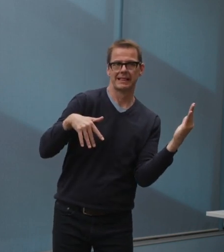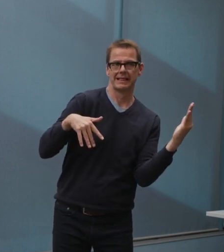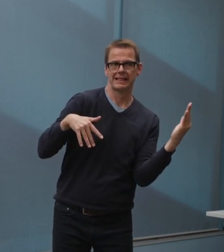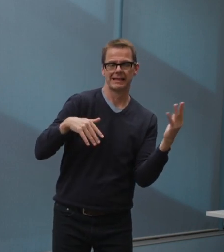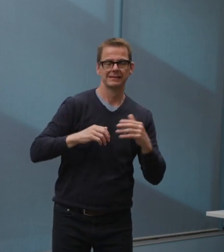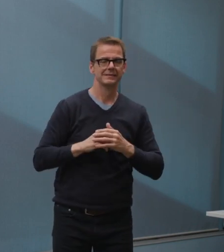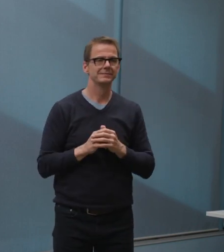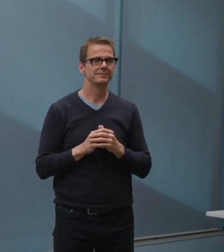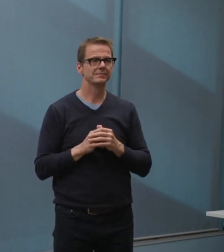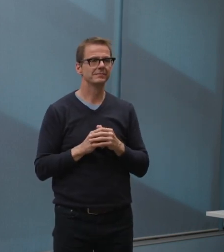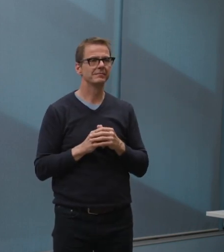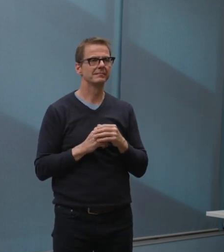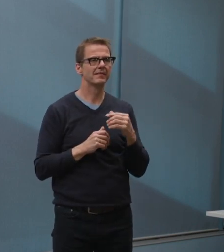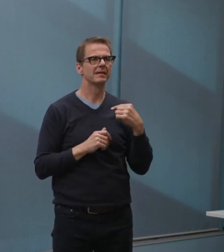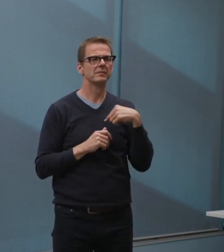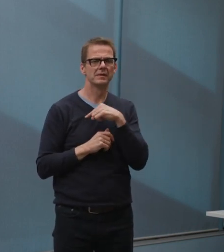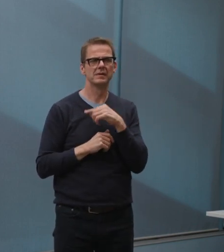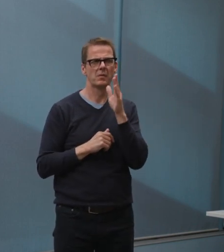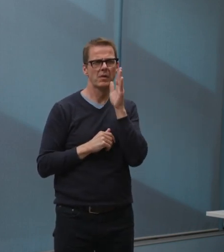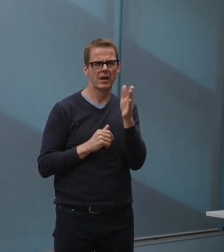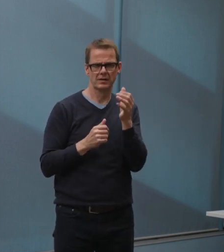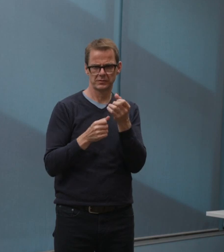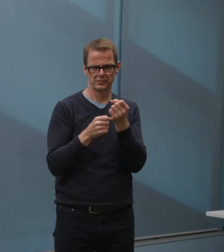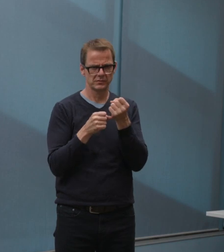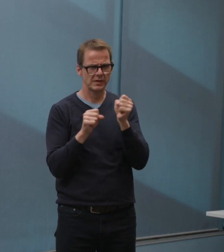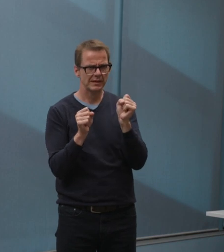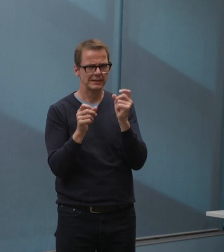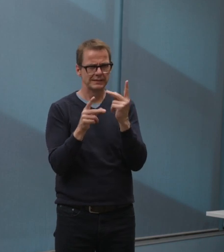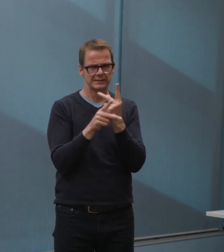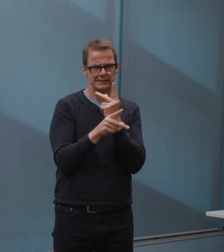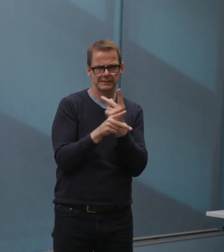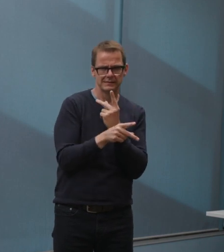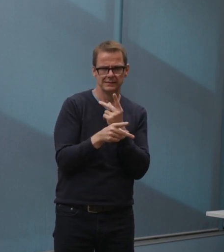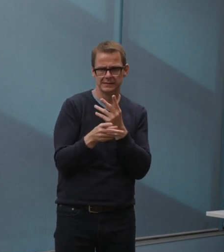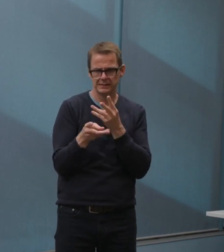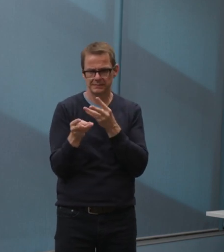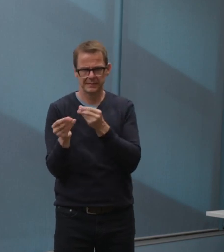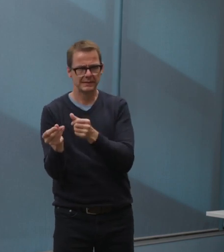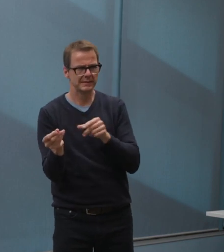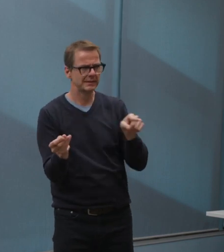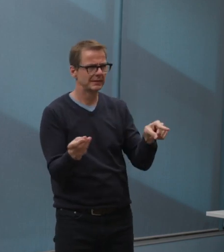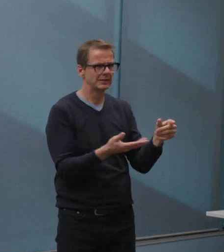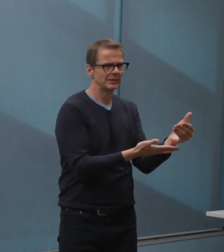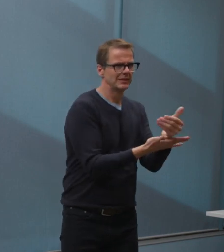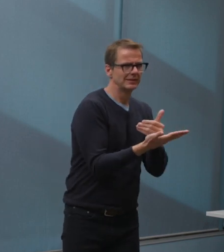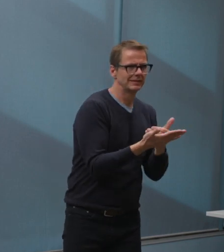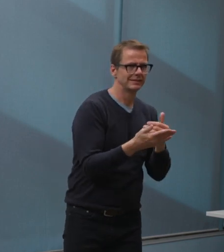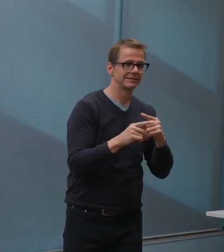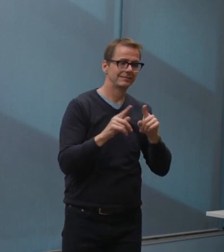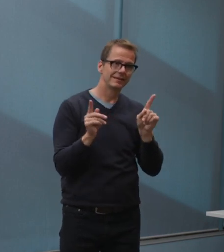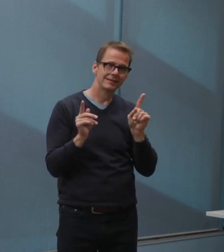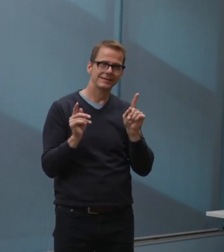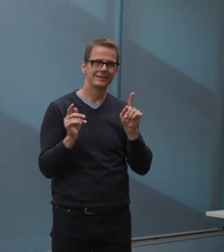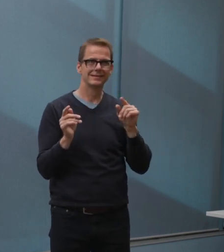I can't get into the details necessarily at this time of how we're going to do that. But if Adam wants to supplement.